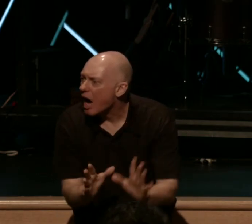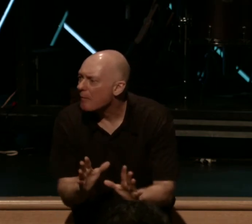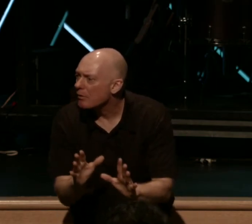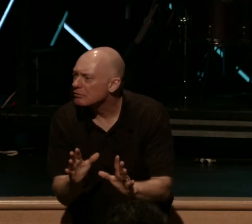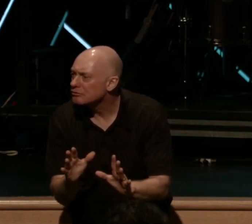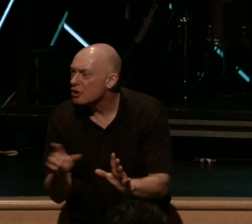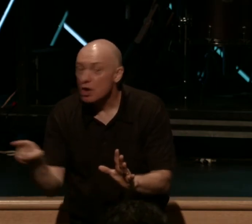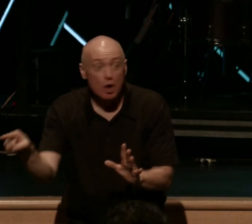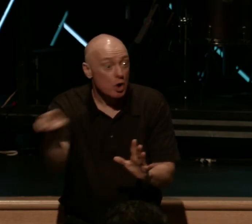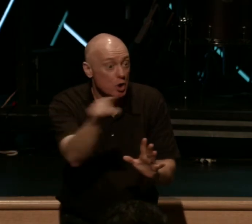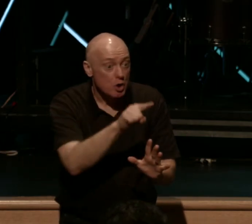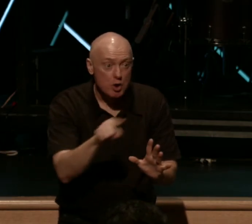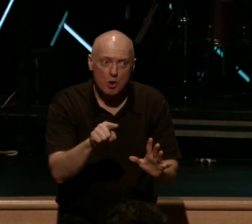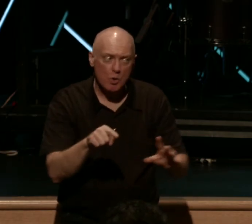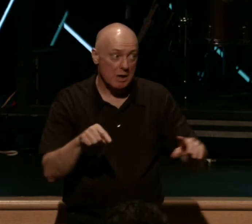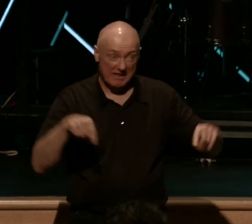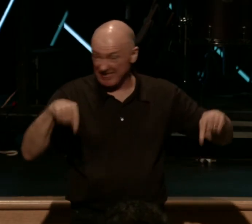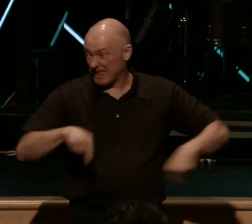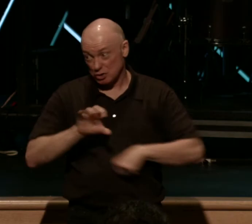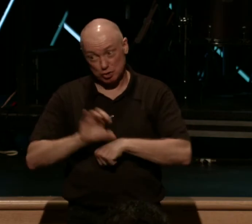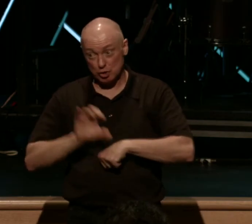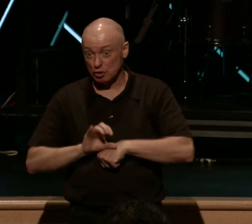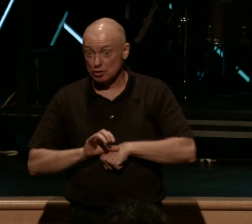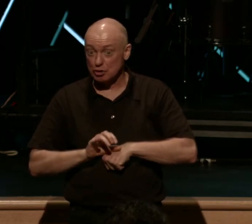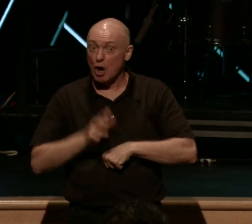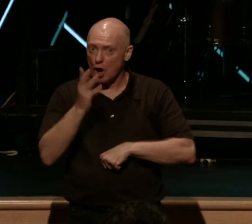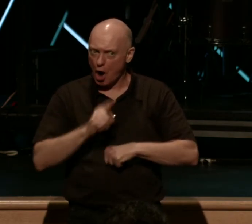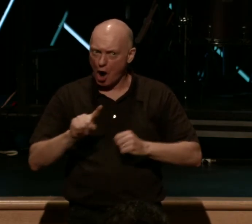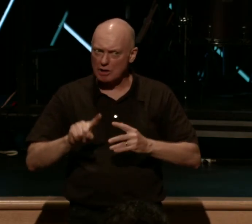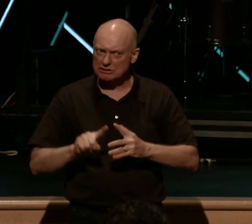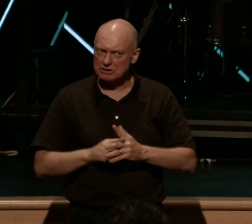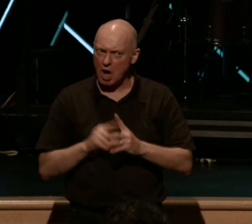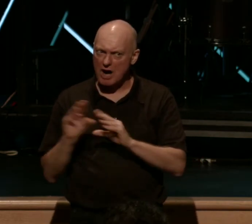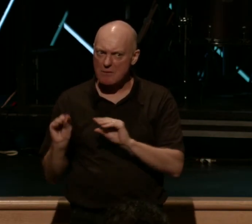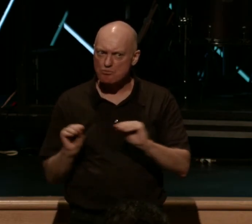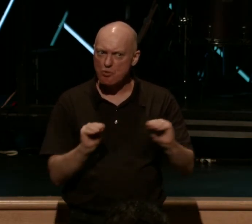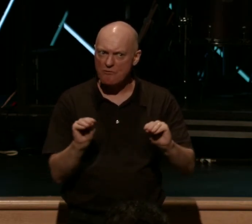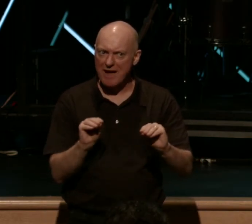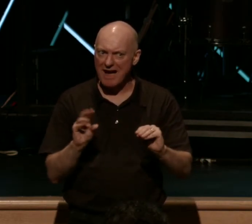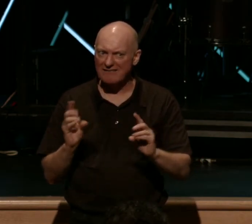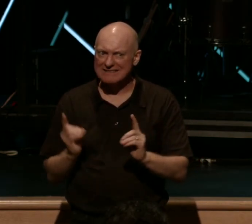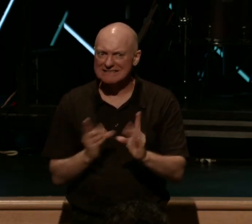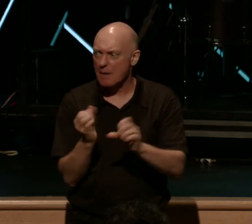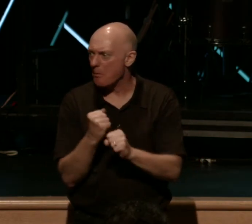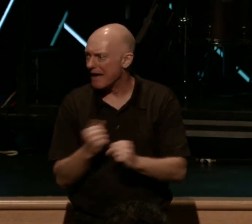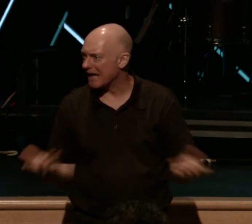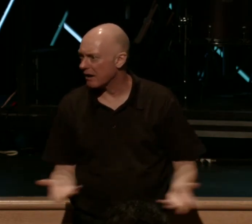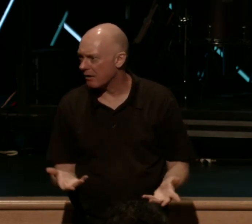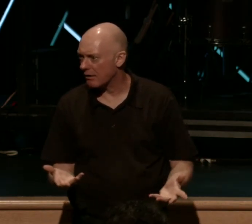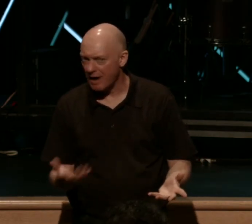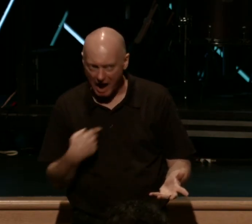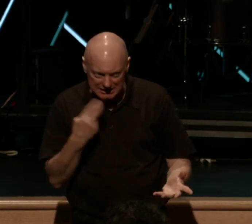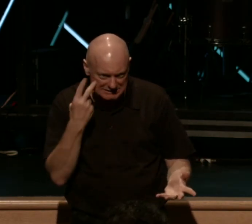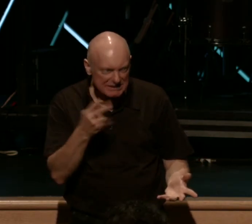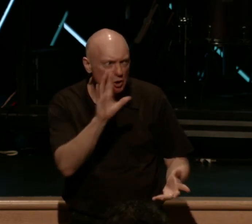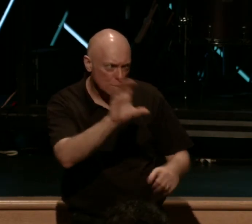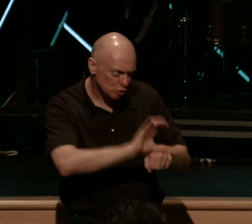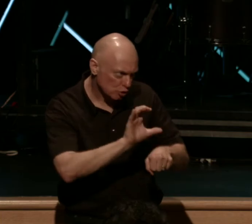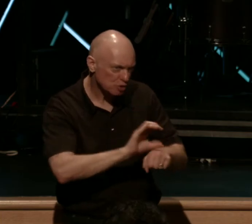cusp of something here where God is starting this movement of disciple making. It's this undercurrent in your church. So here's the